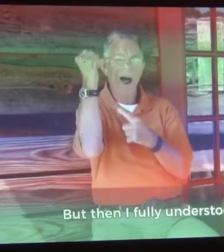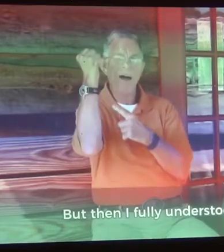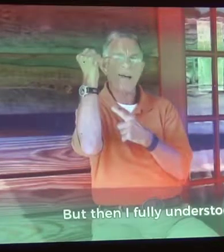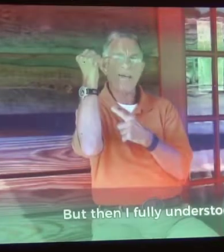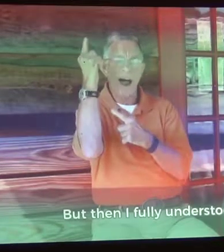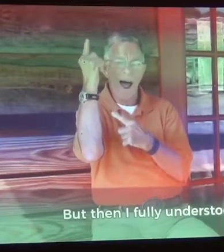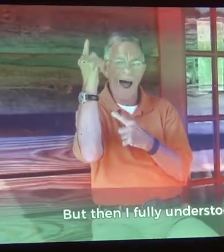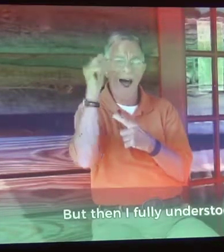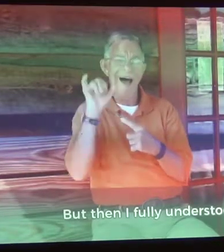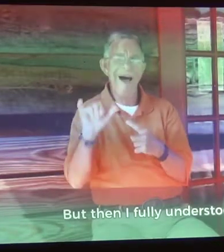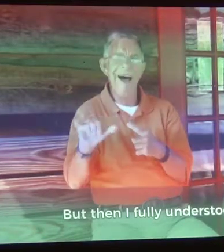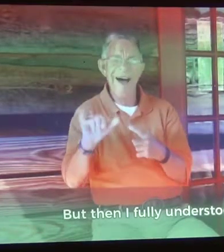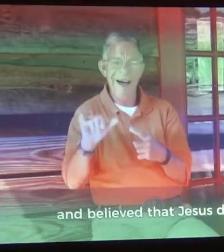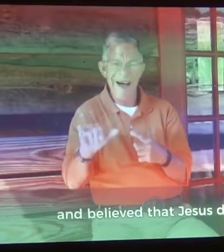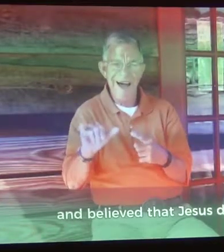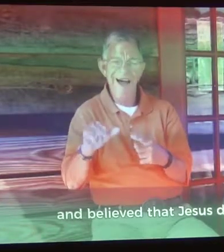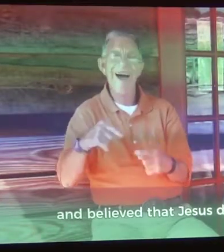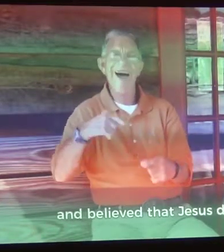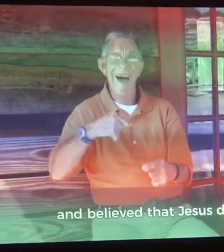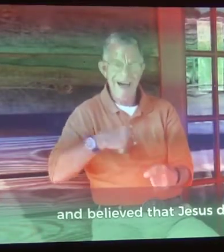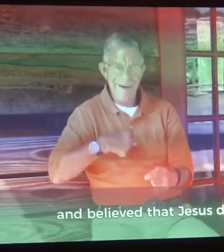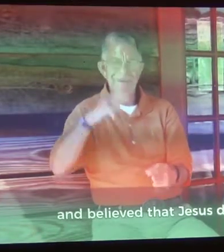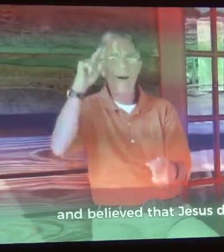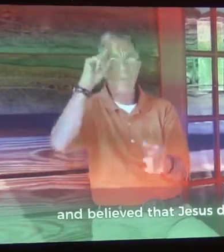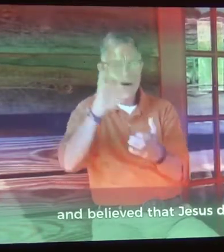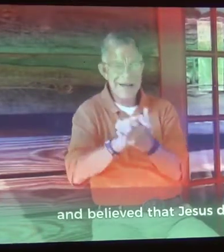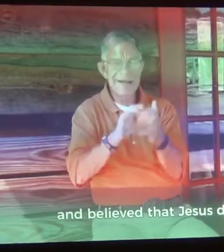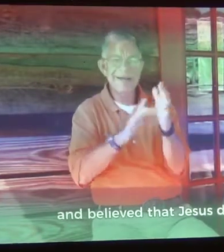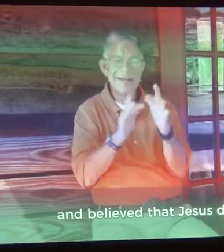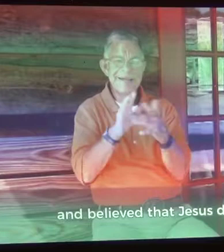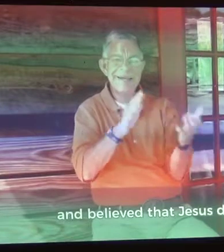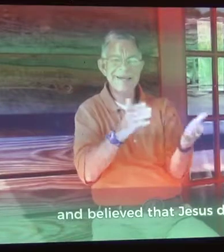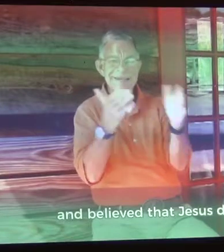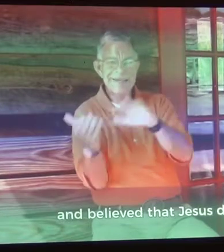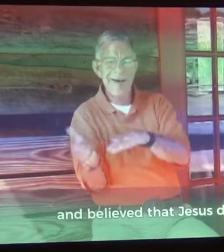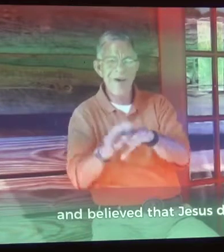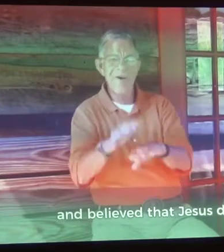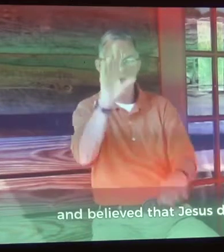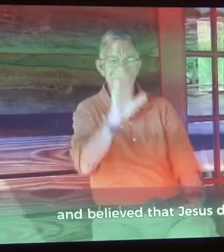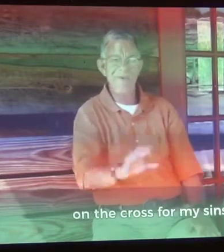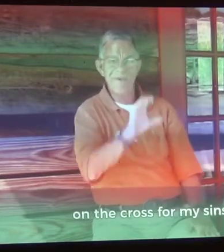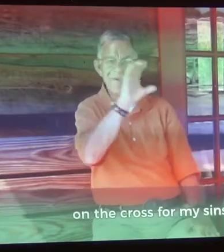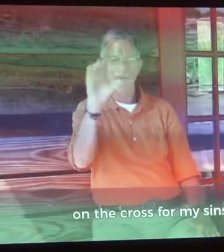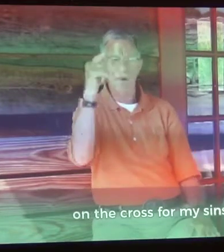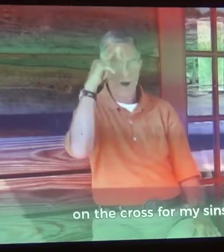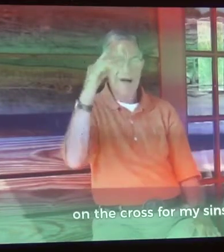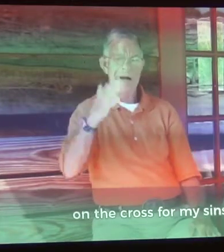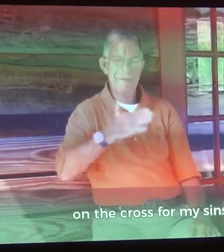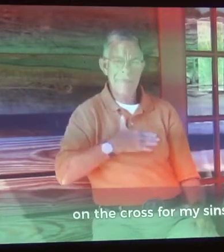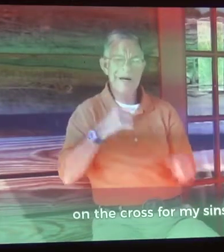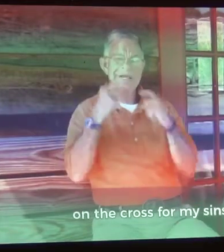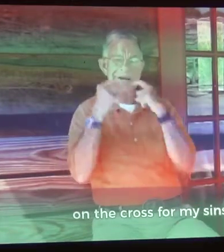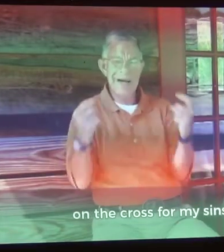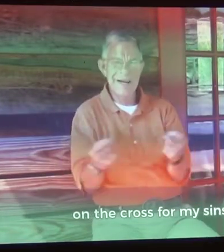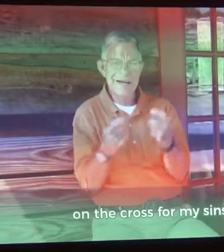then, I fully understood and believed that Jesus died on the cross for my sins.